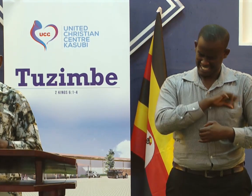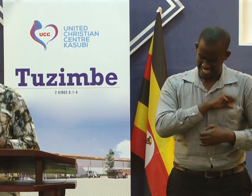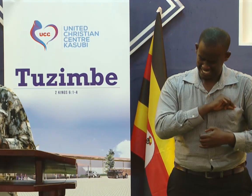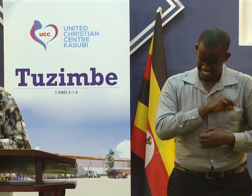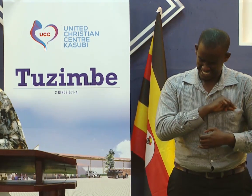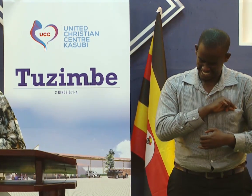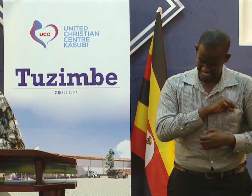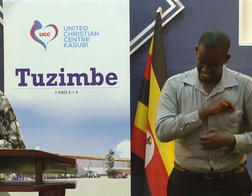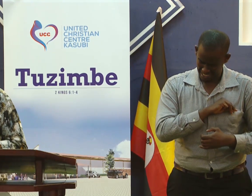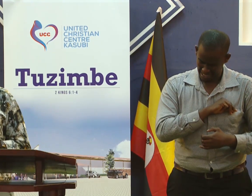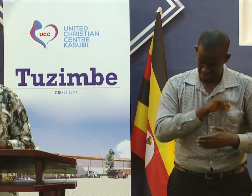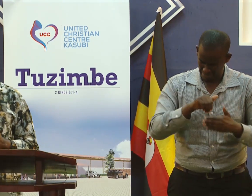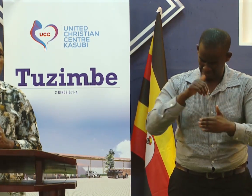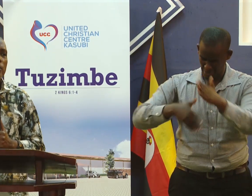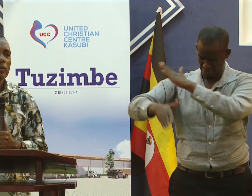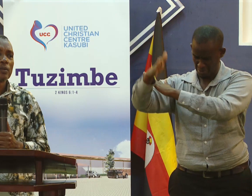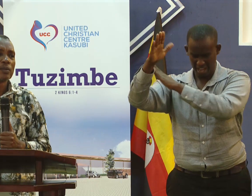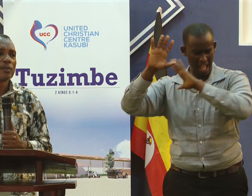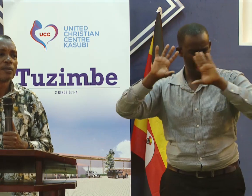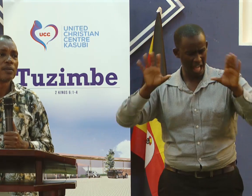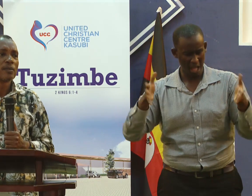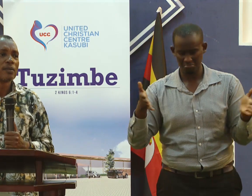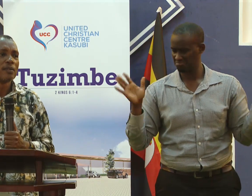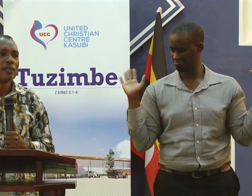How can I do such a wicked thing?